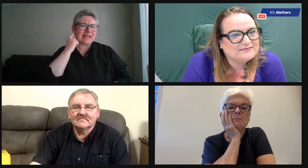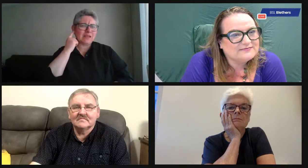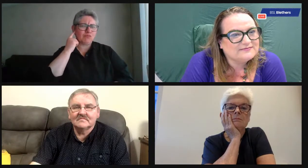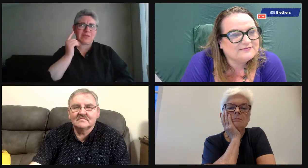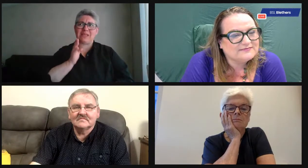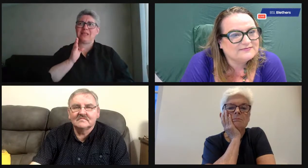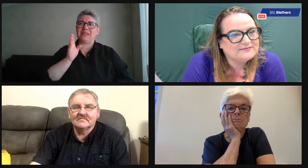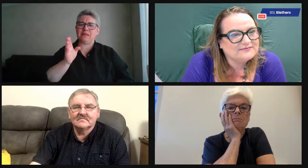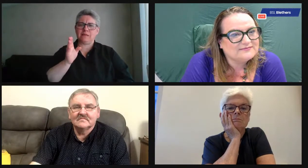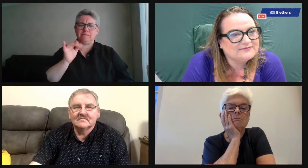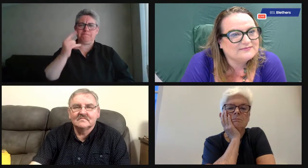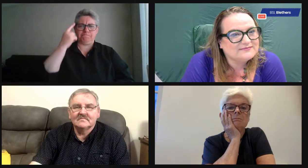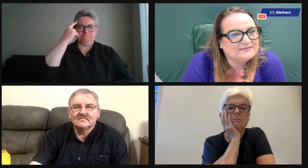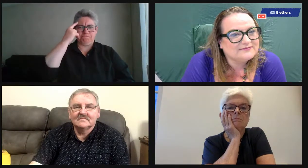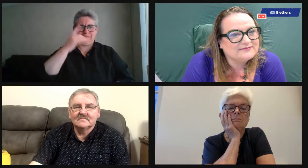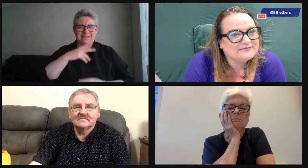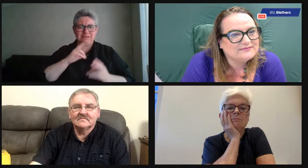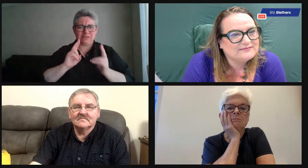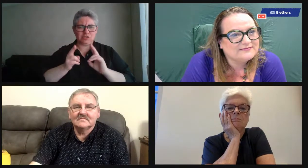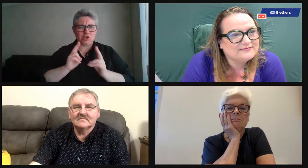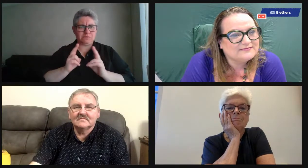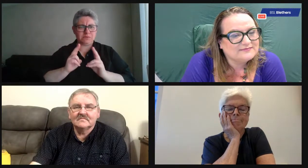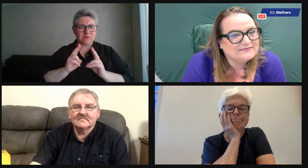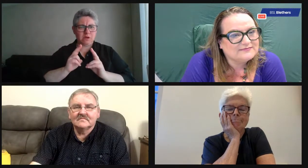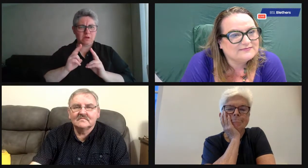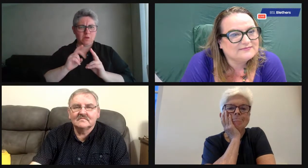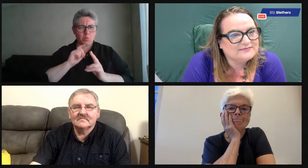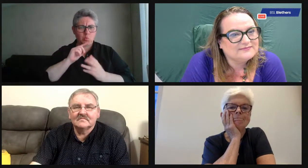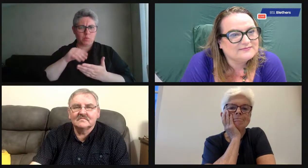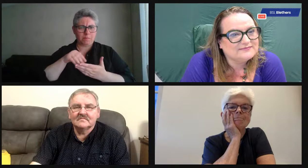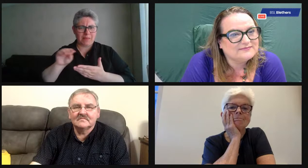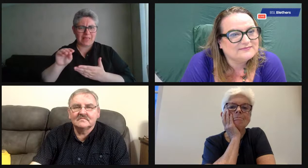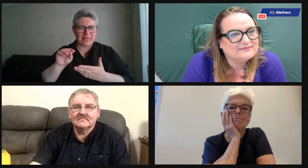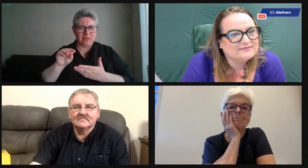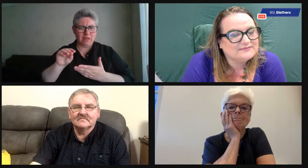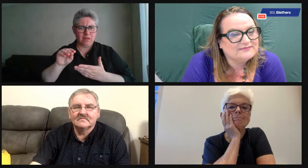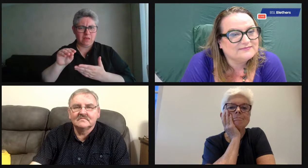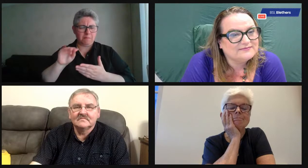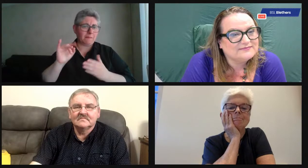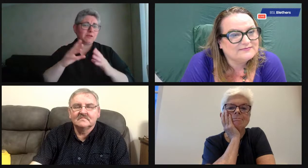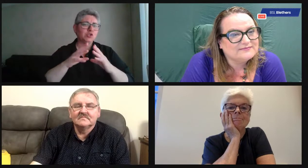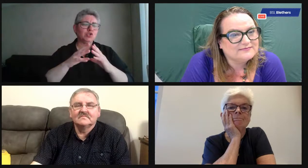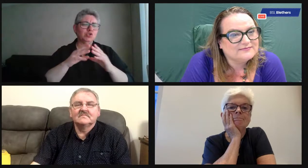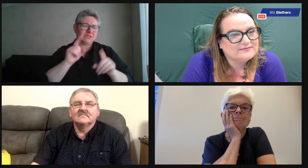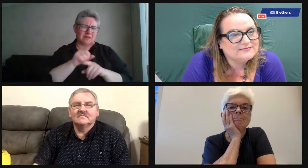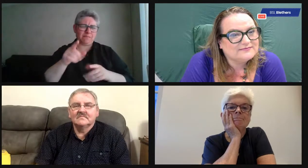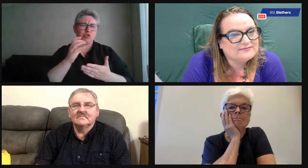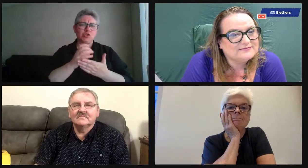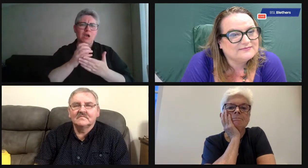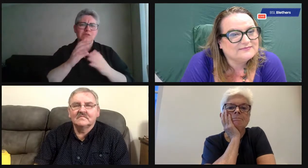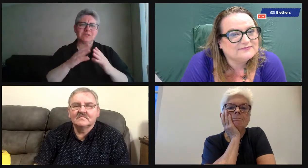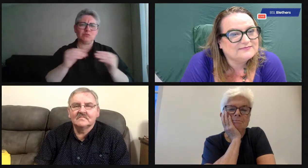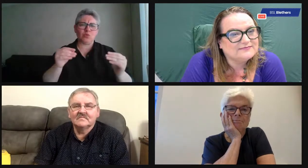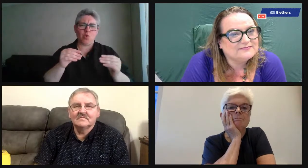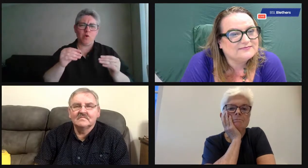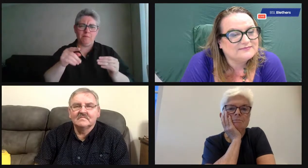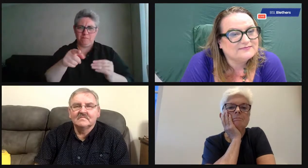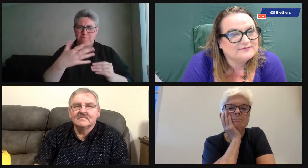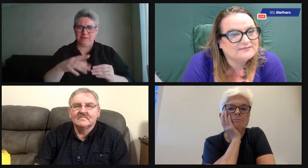involved in the hearing community as well. But as soon as we, as deaf people, get involved in the hearing